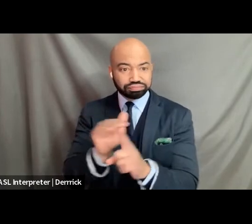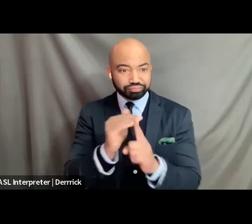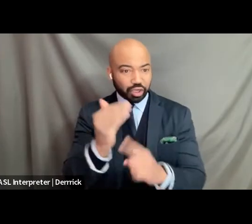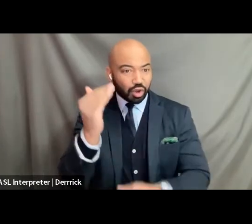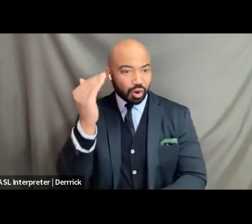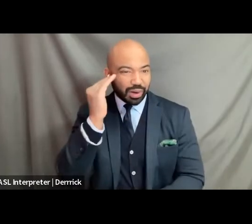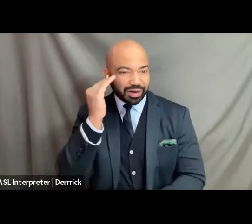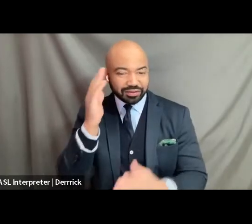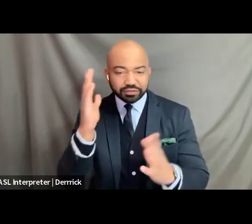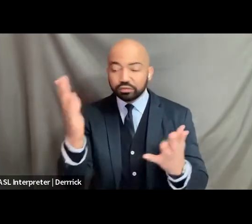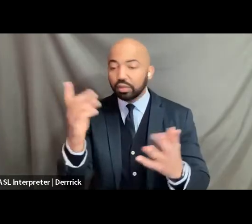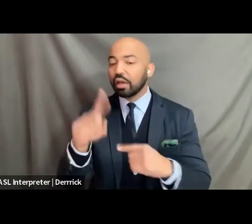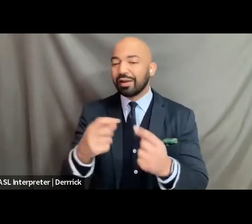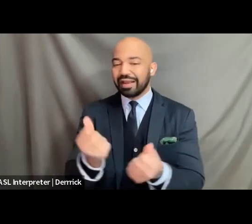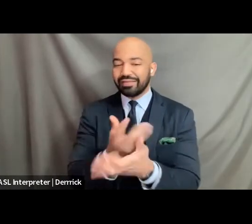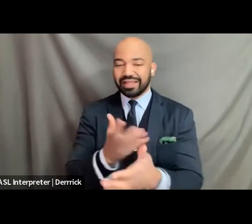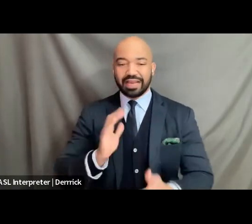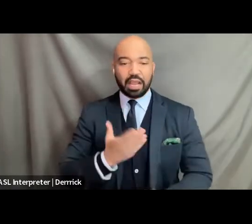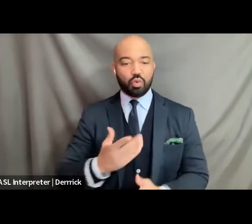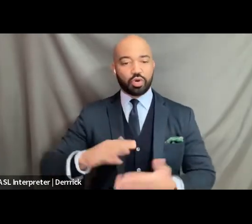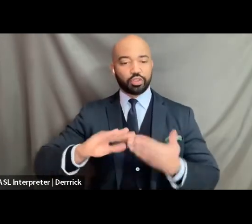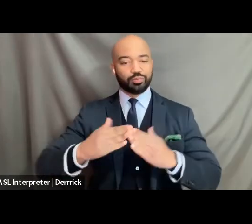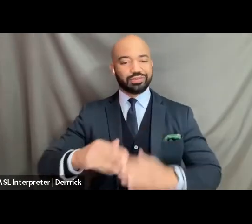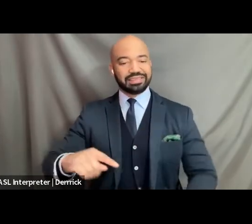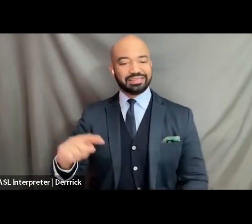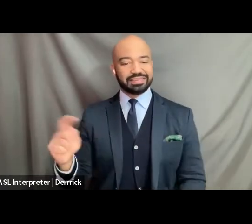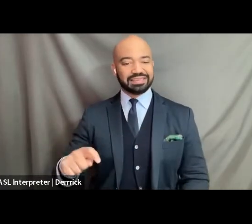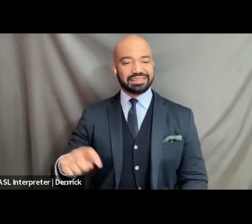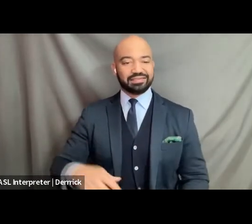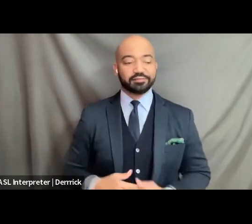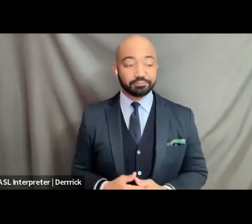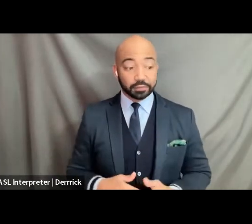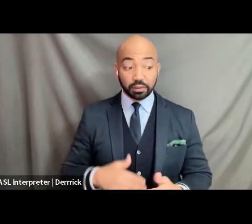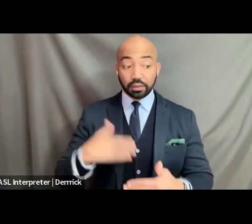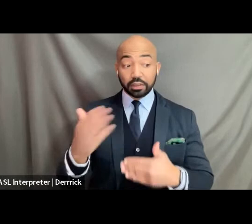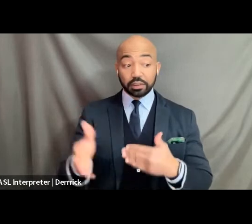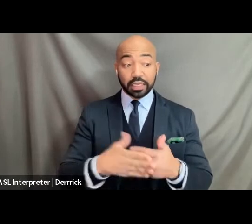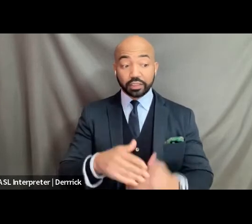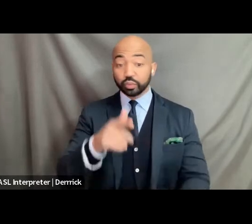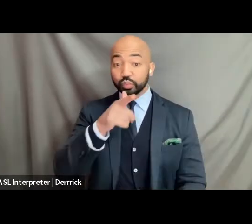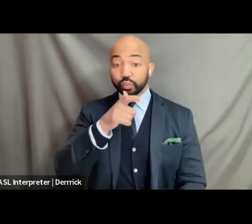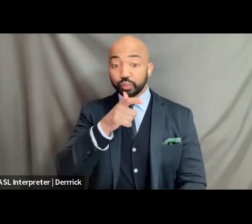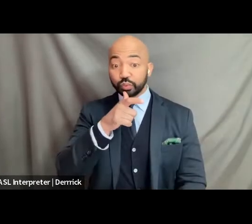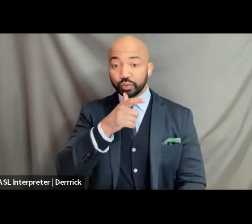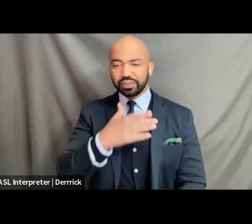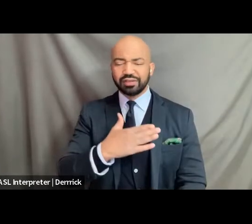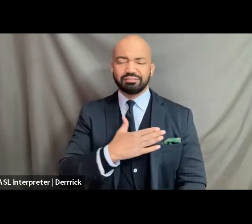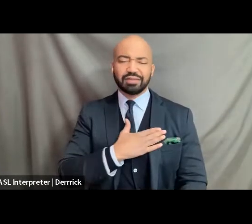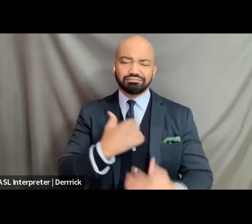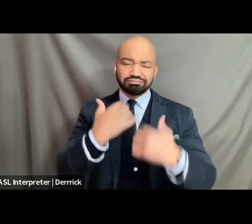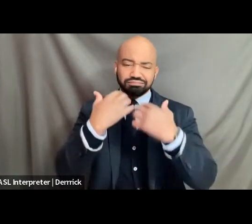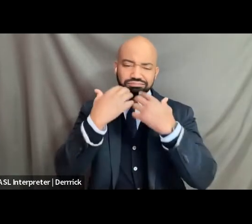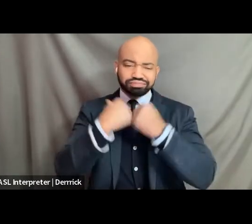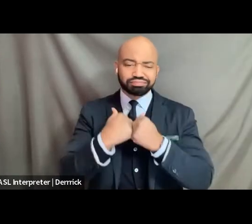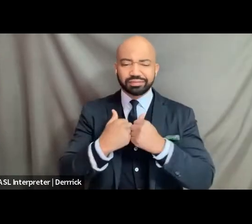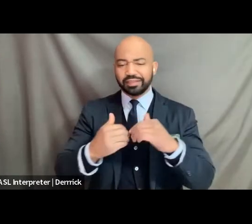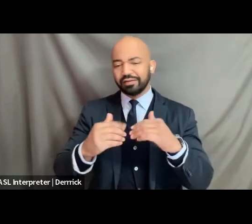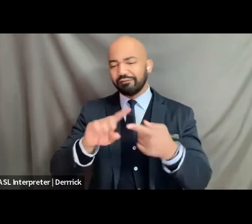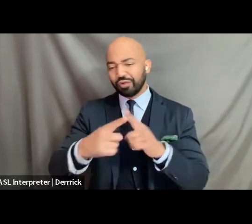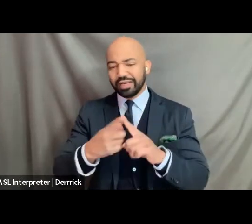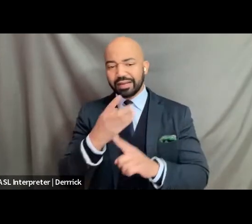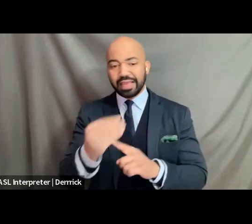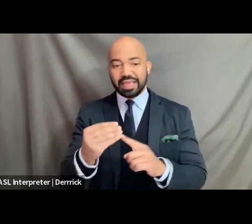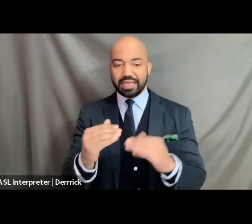so thank you so next up i'm calling up a dear friend and peer vesper moore